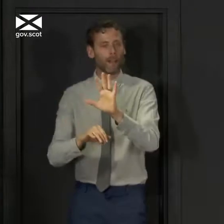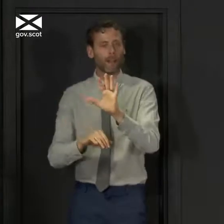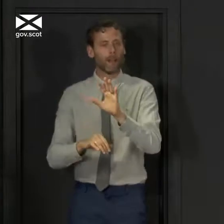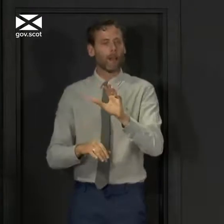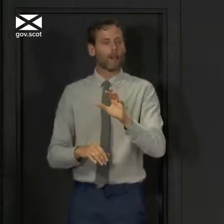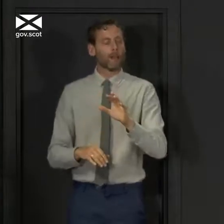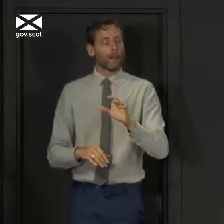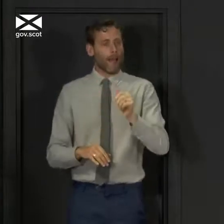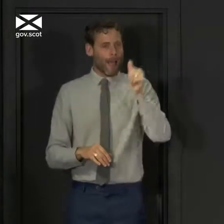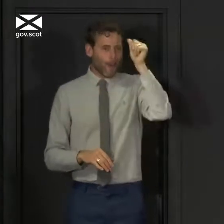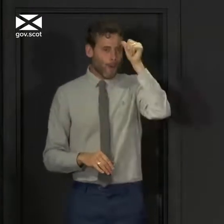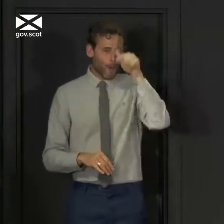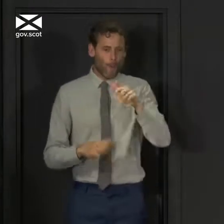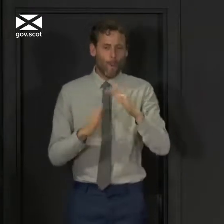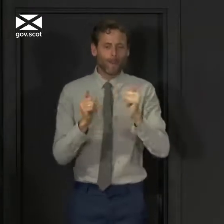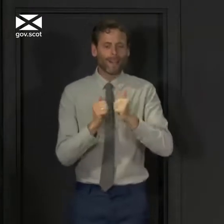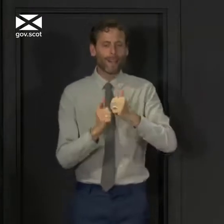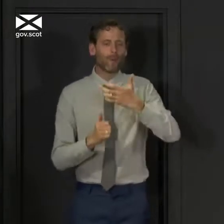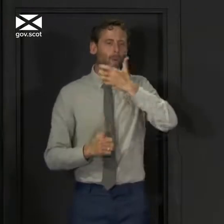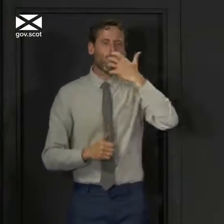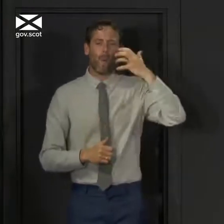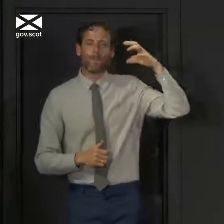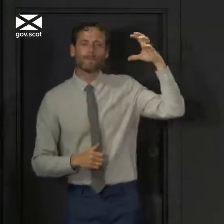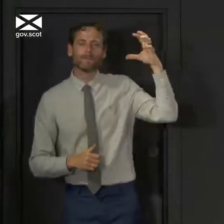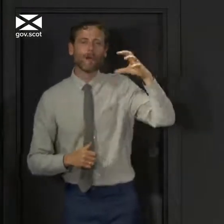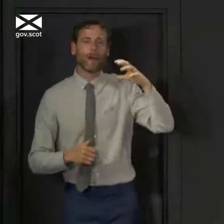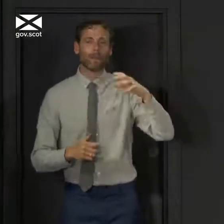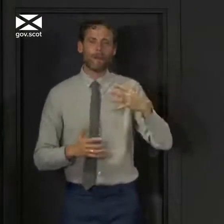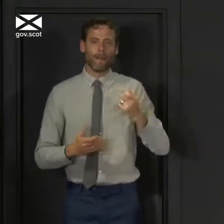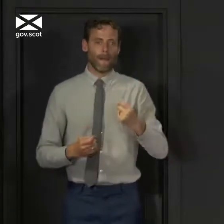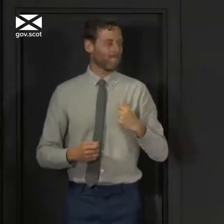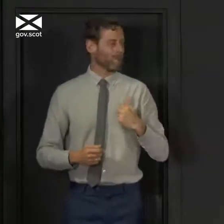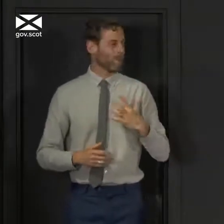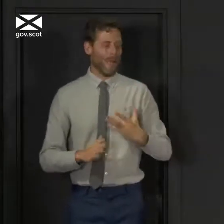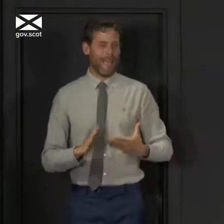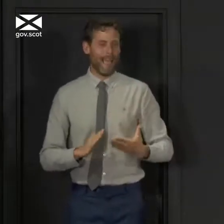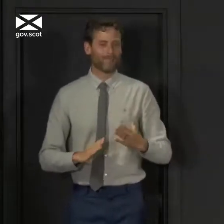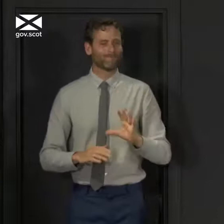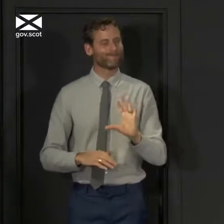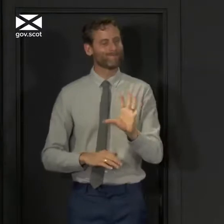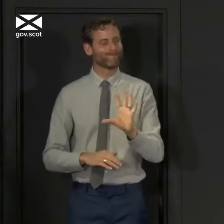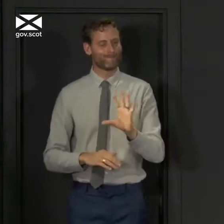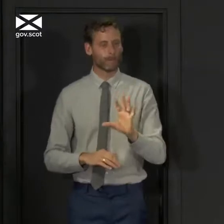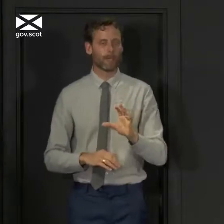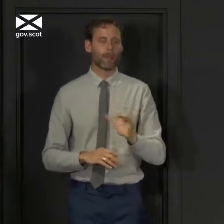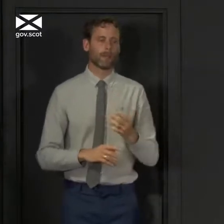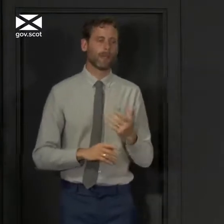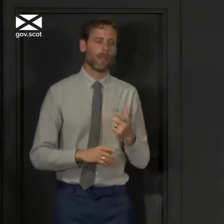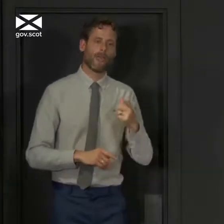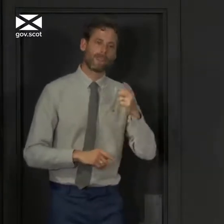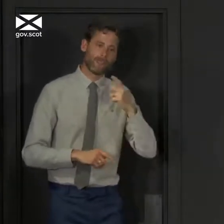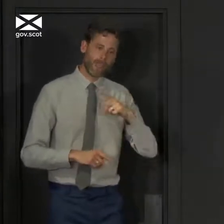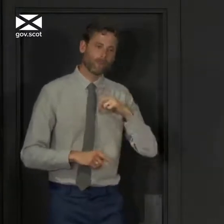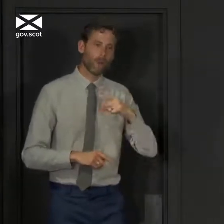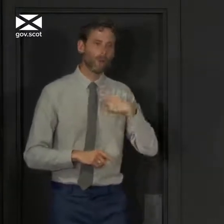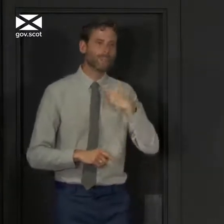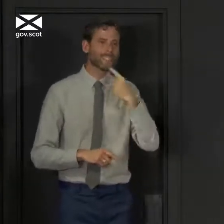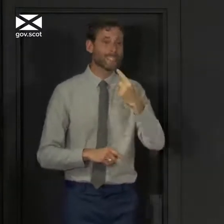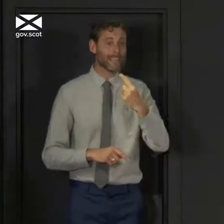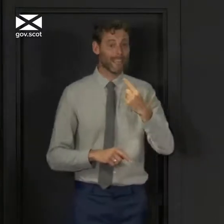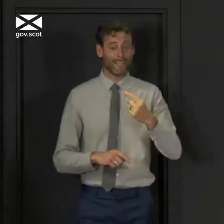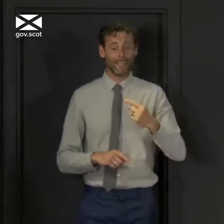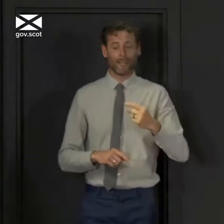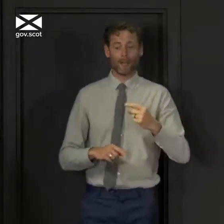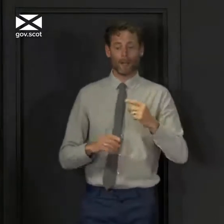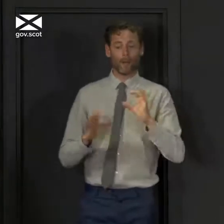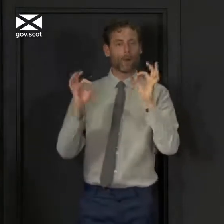be, particularly this weekend when the forecast is looking as good as it is. And that's why we have said, while it's not a fixed